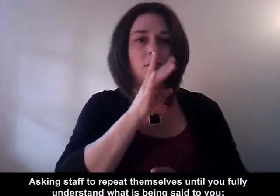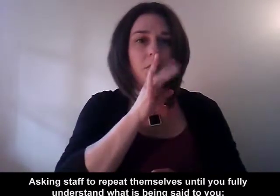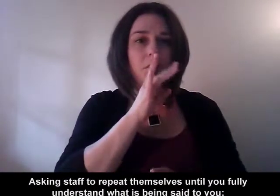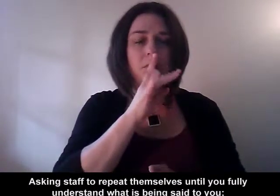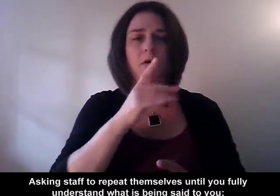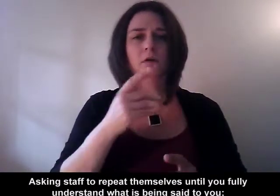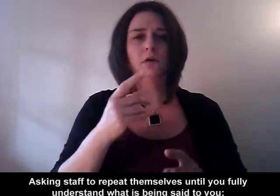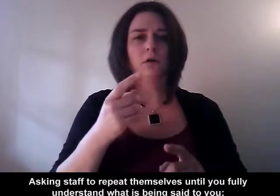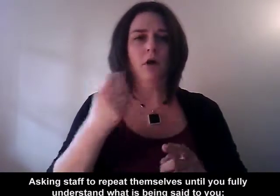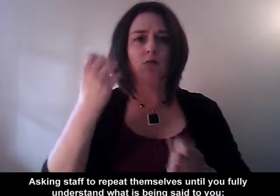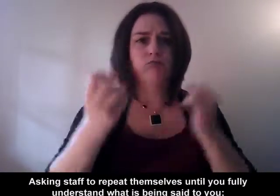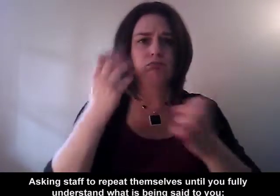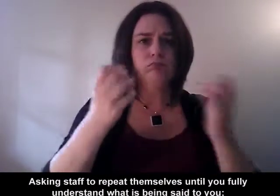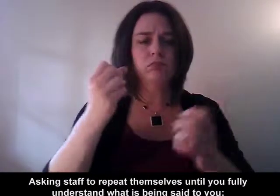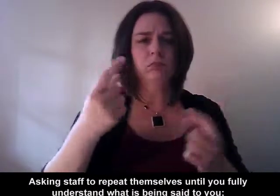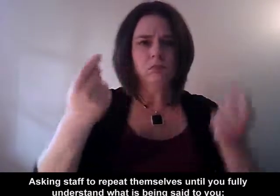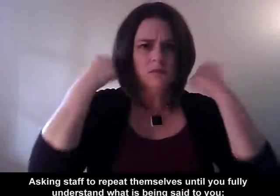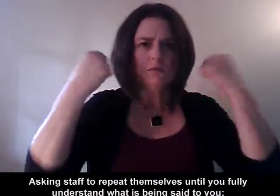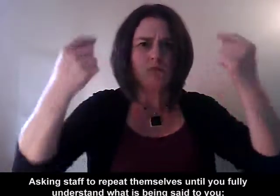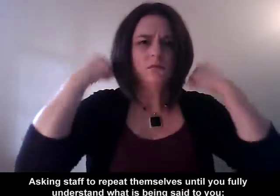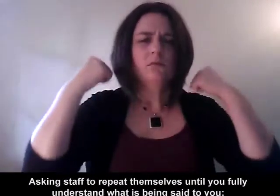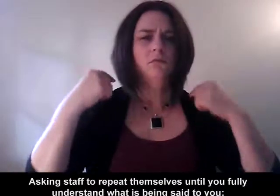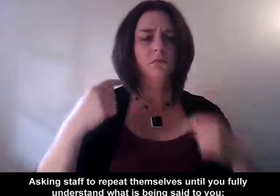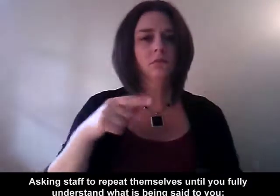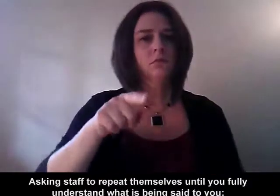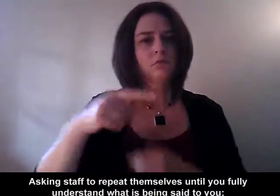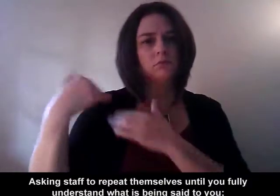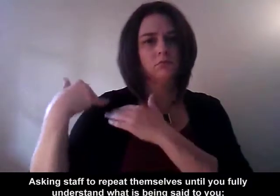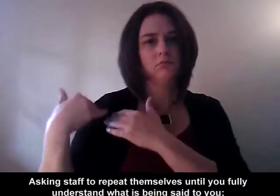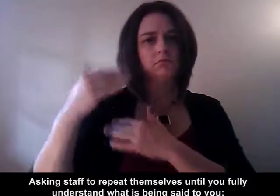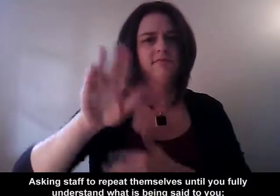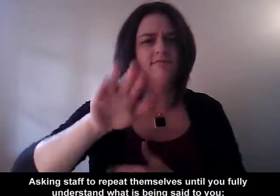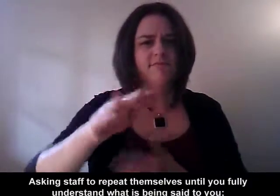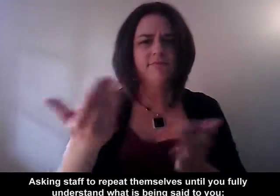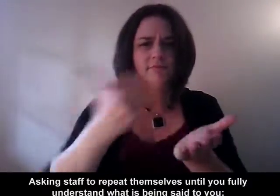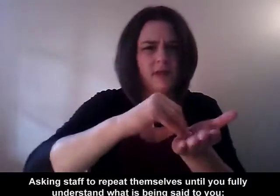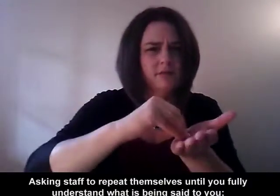Asking staff to repeat themselves until you fully understand what is being said to you.